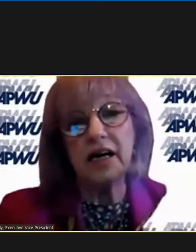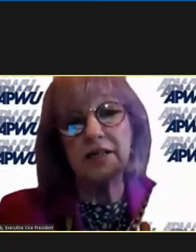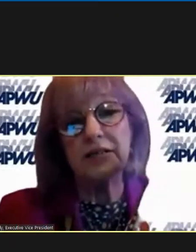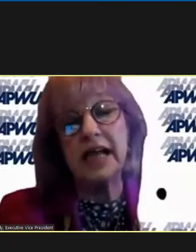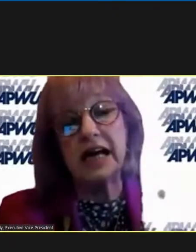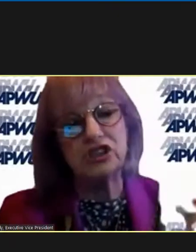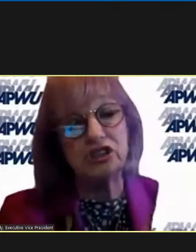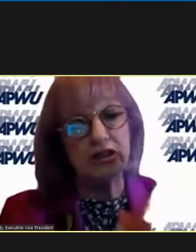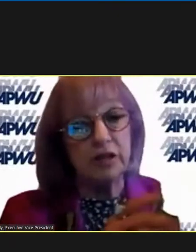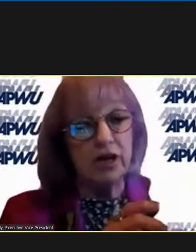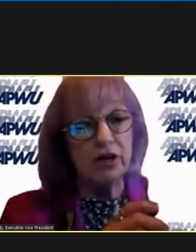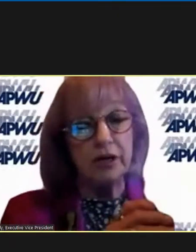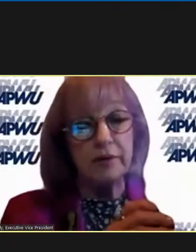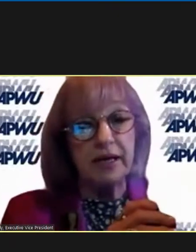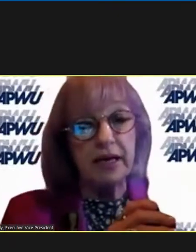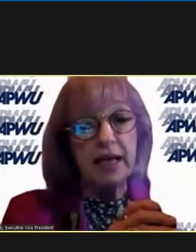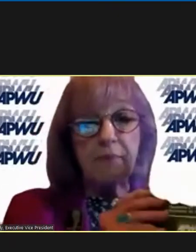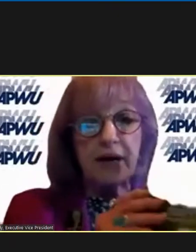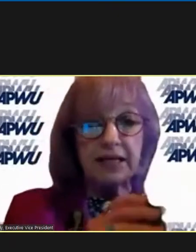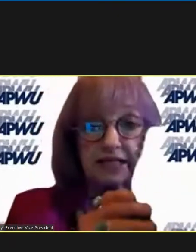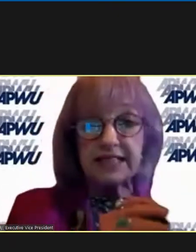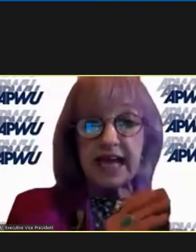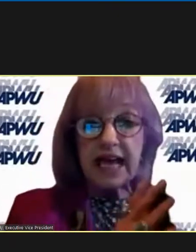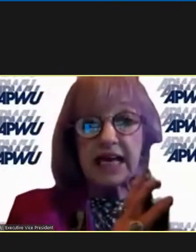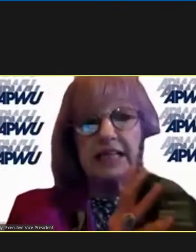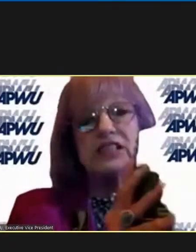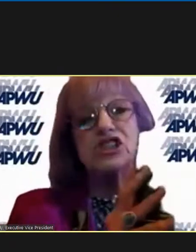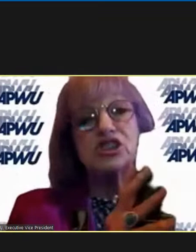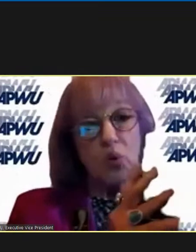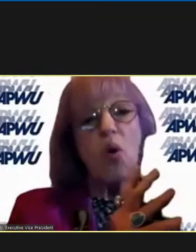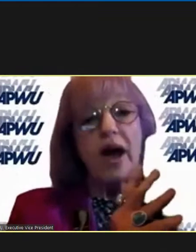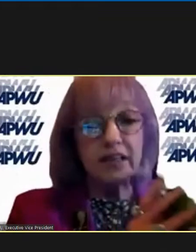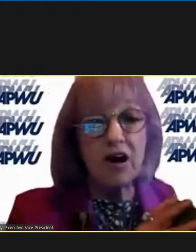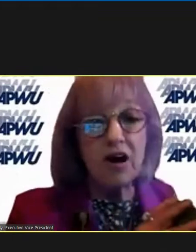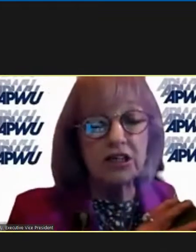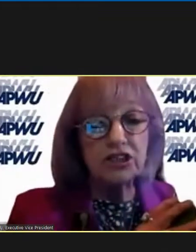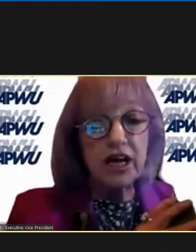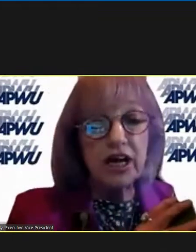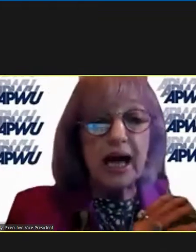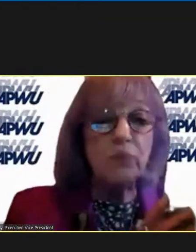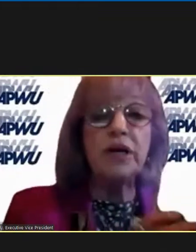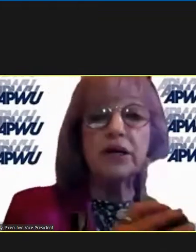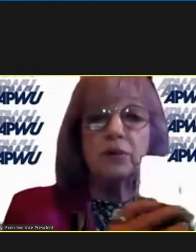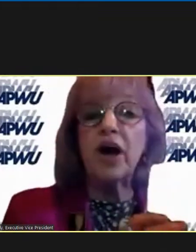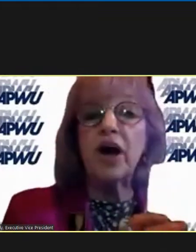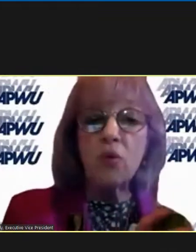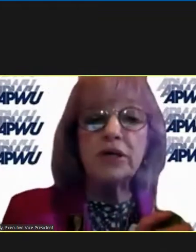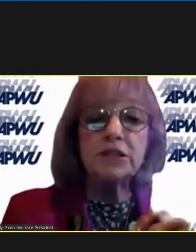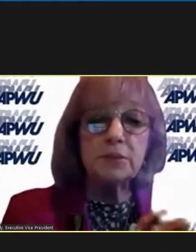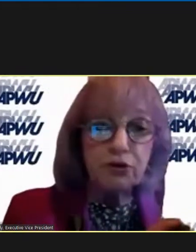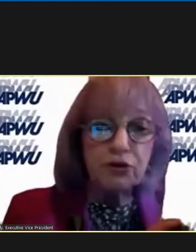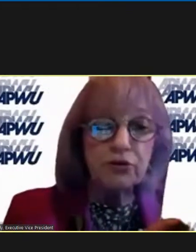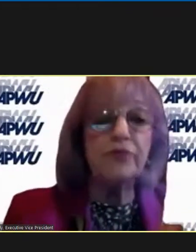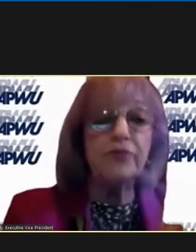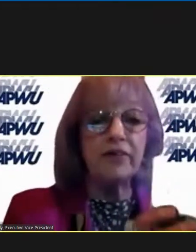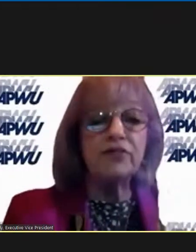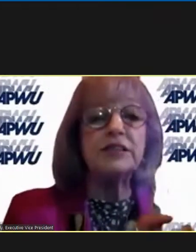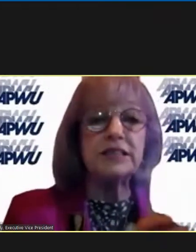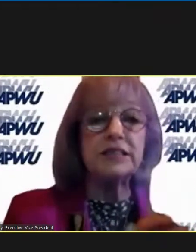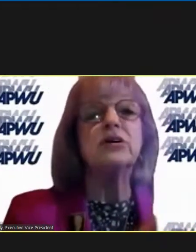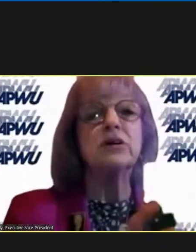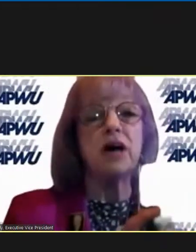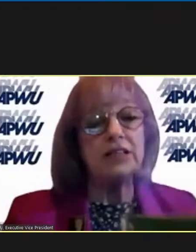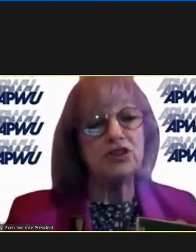uh national agreement but today it's quite large and we we always improve